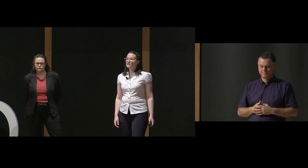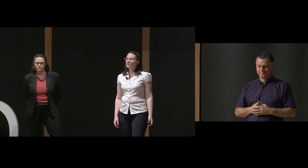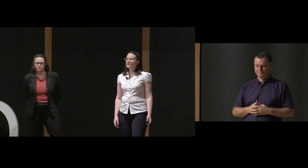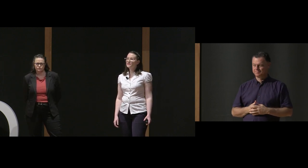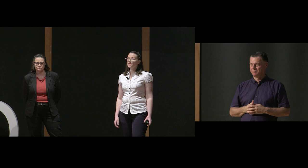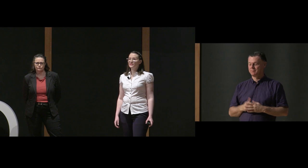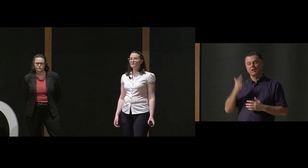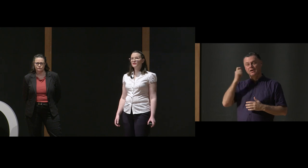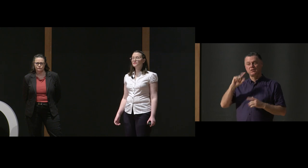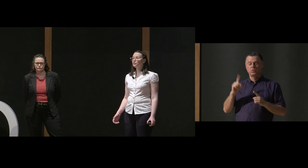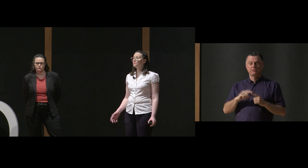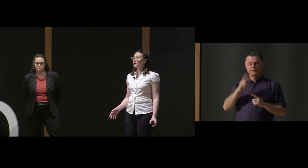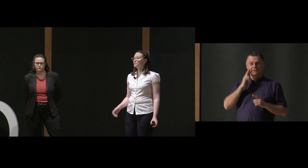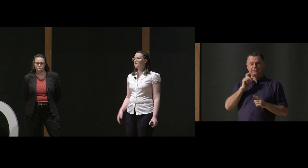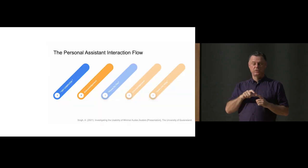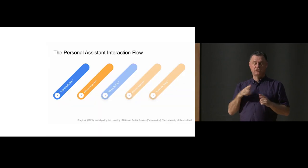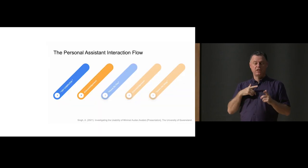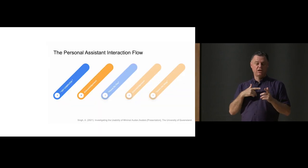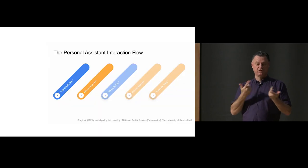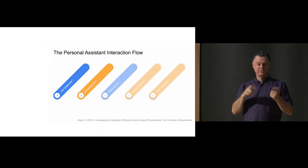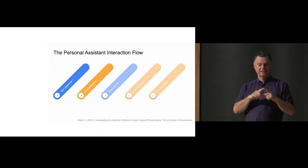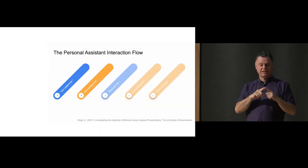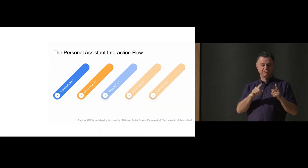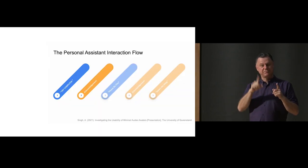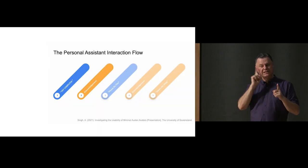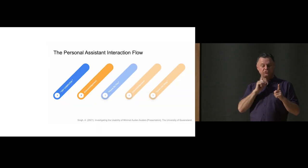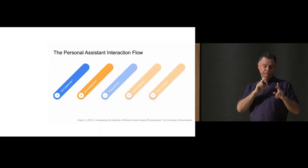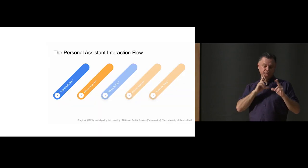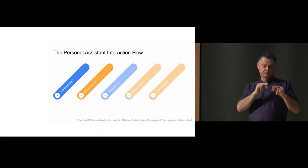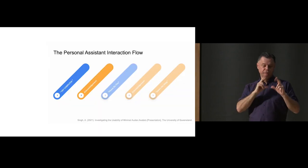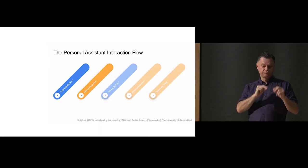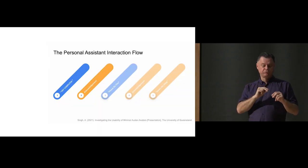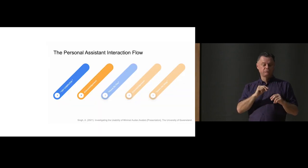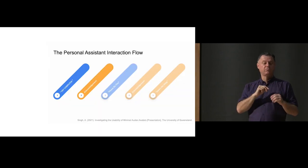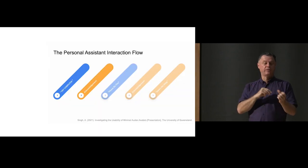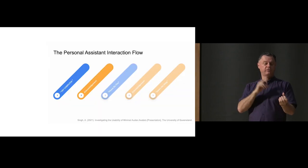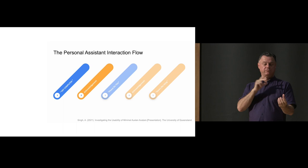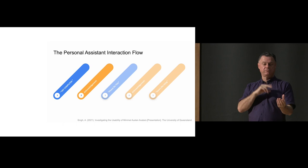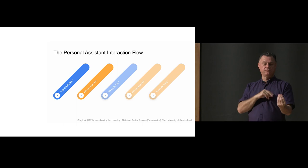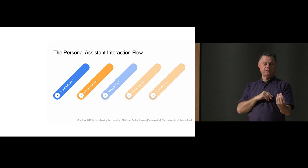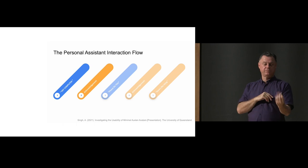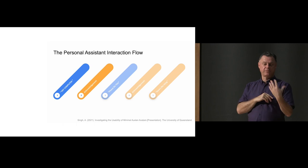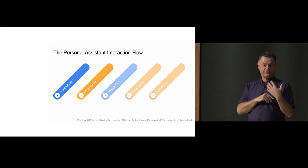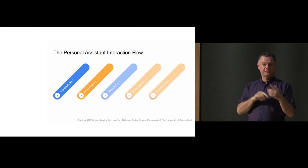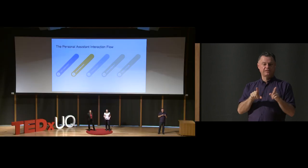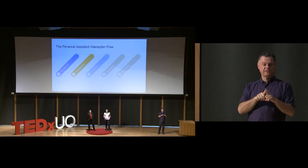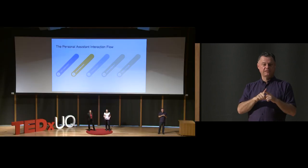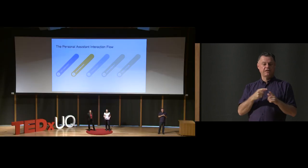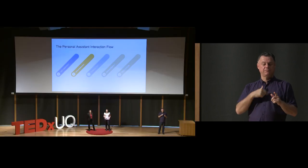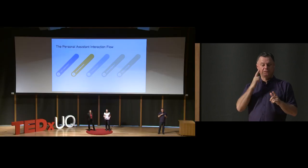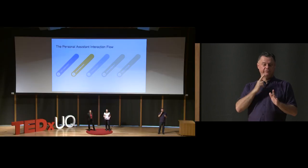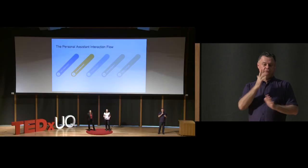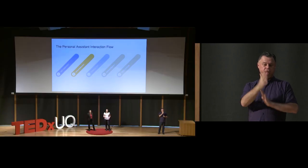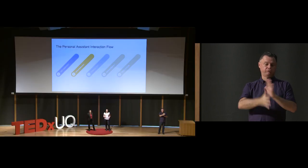The idea is that a deaf person should be able to interact with it in the same way that a hearing person can interact with their personal assistants.